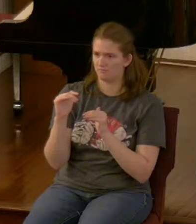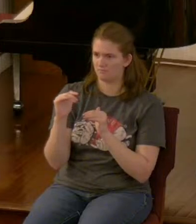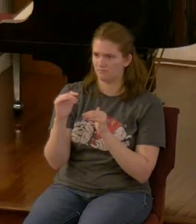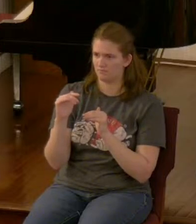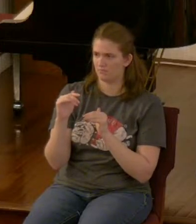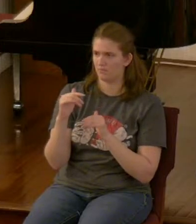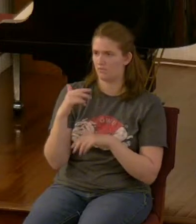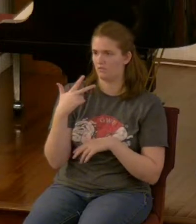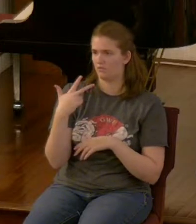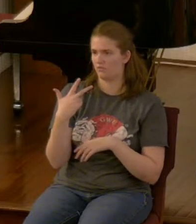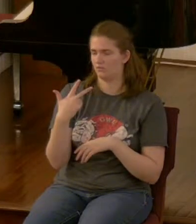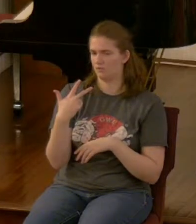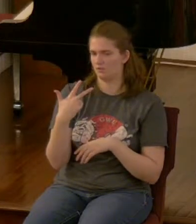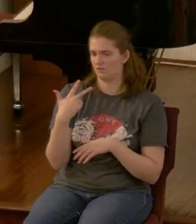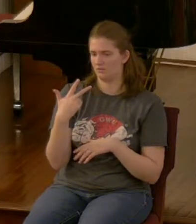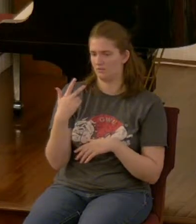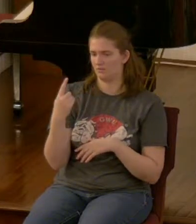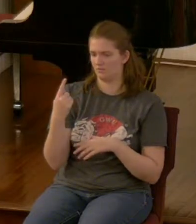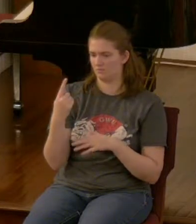years